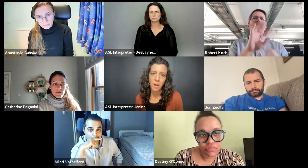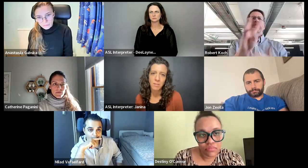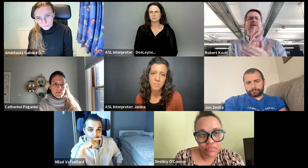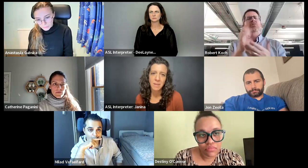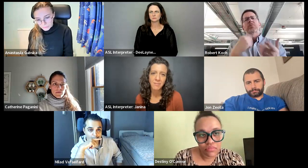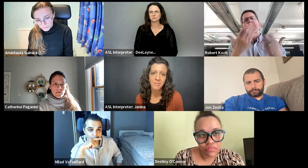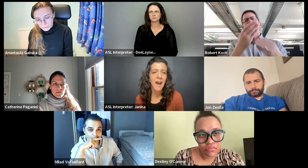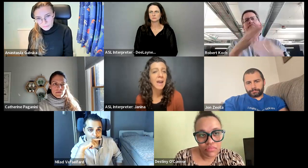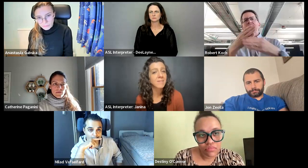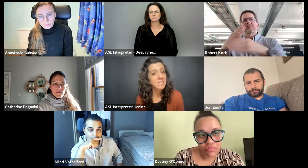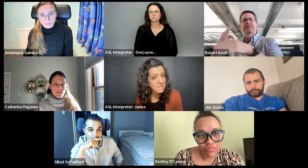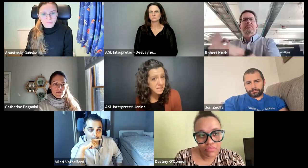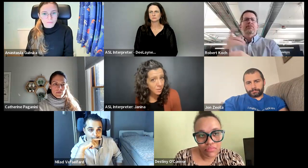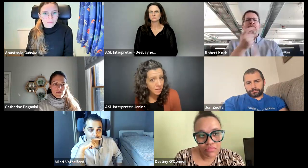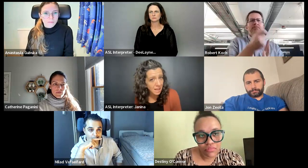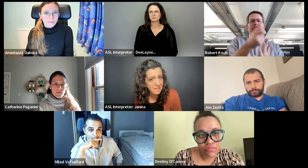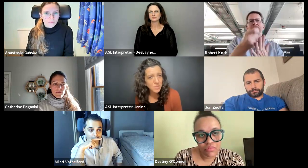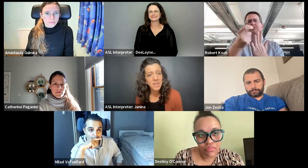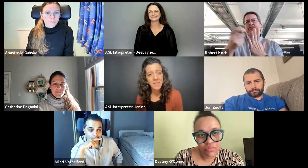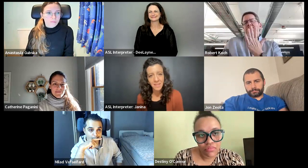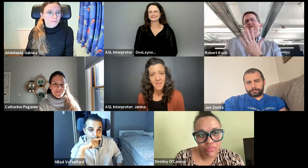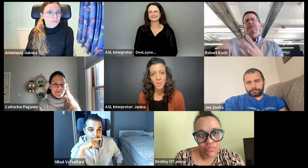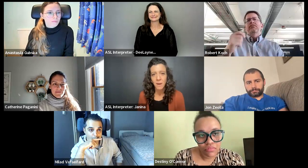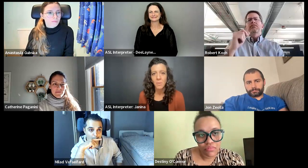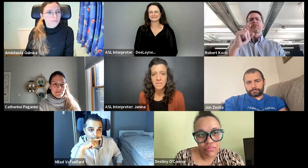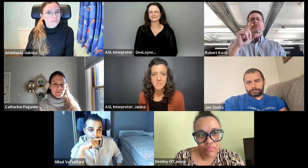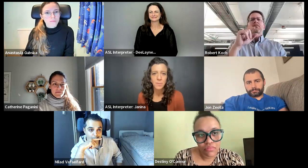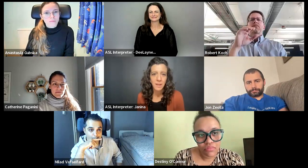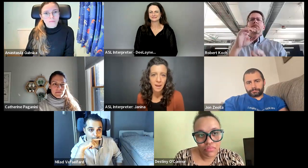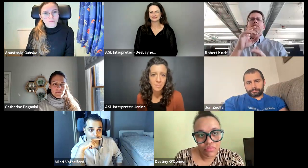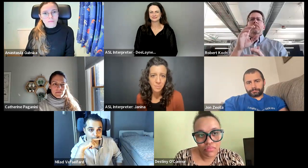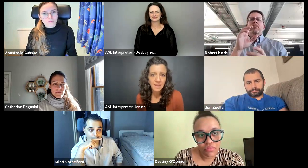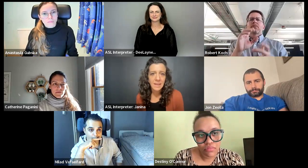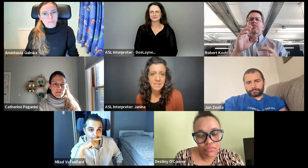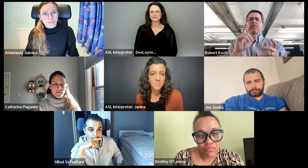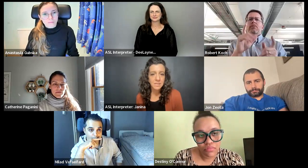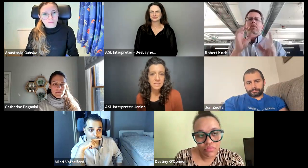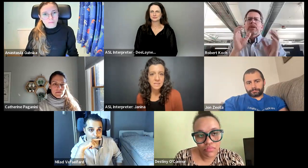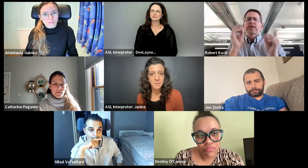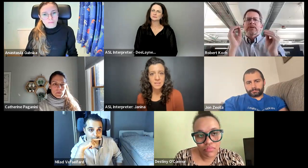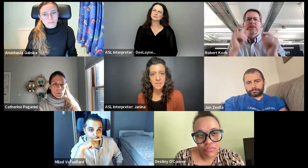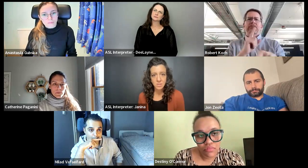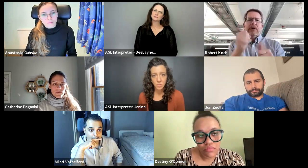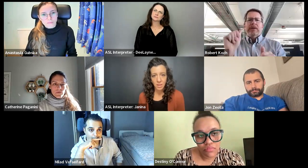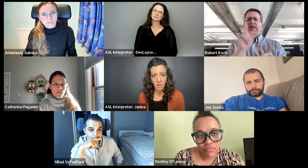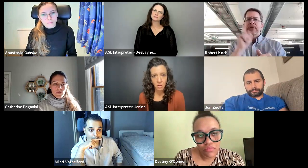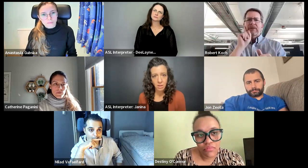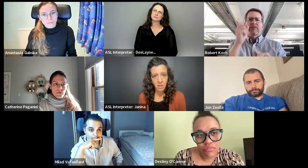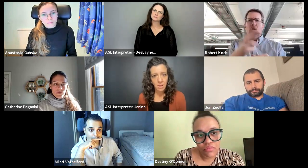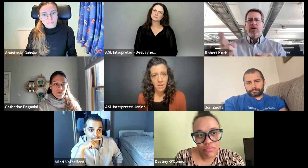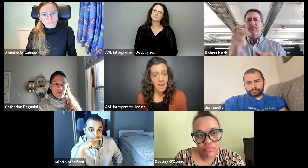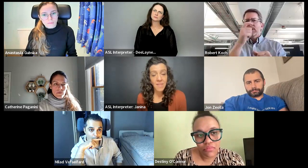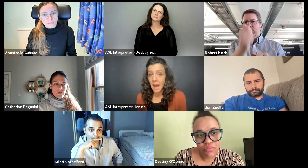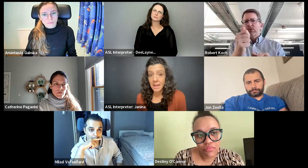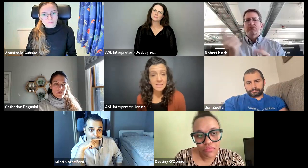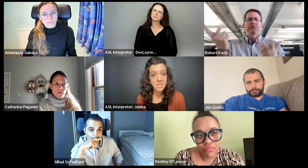probably be a five to six hour class, which I then think you might want to split up into pieces because that's quite long. Um,